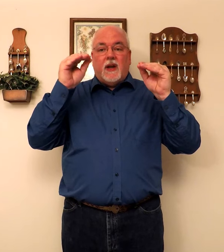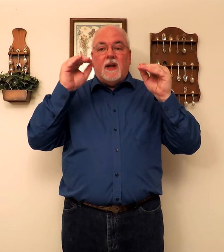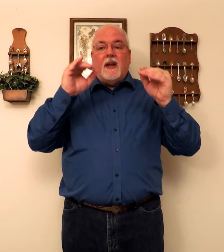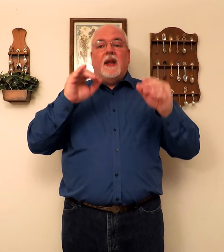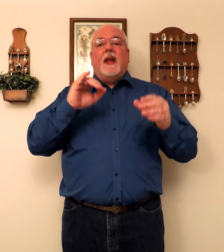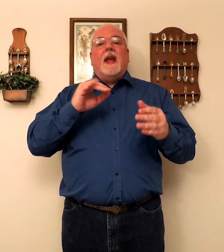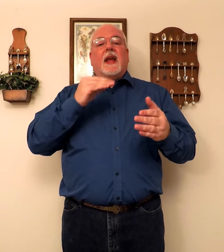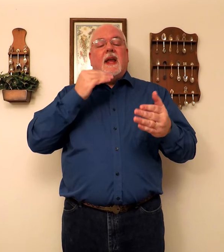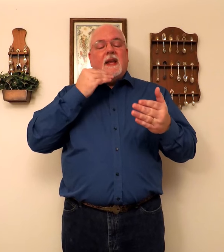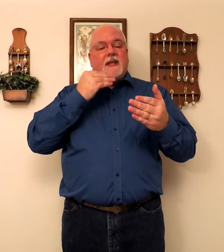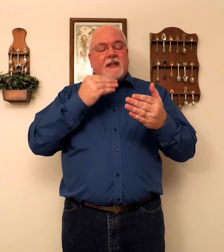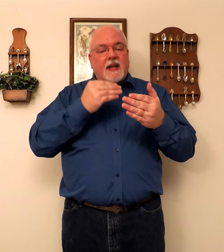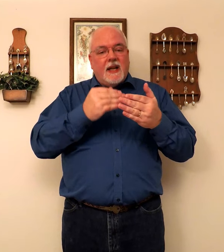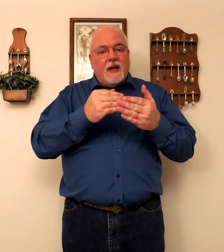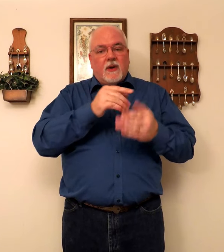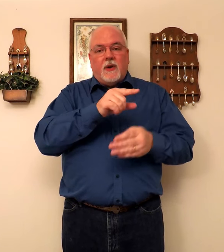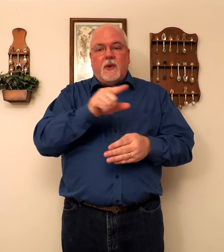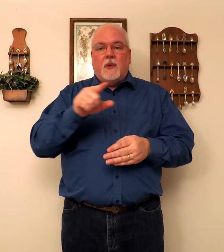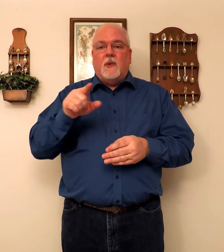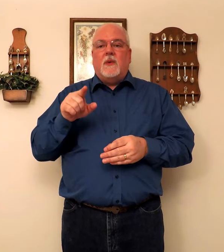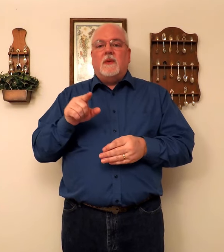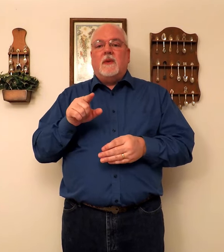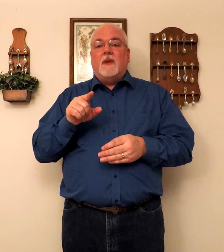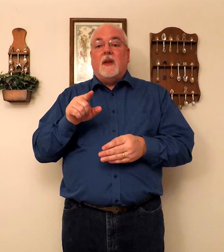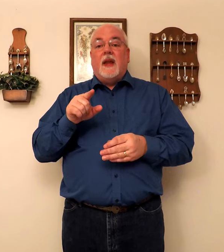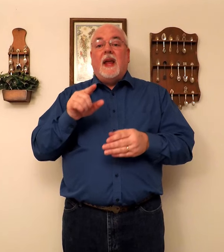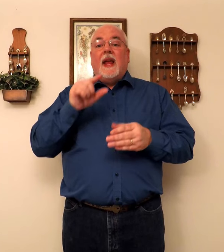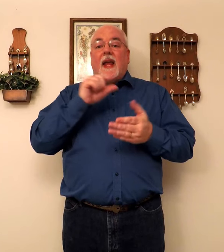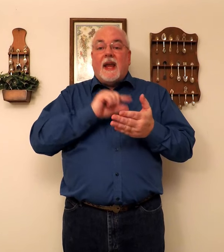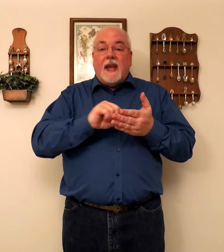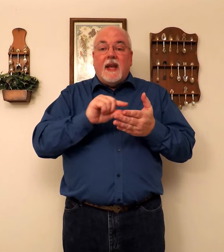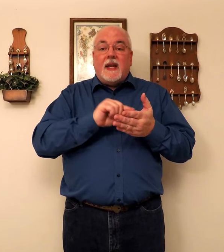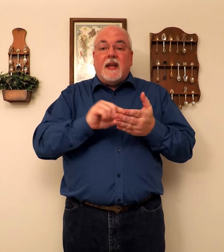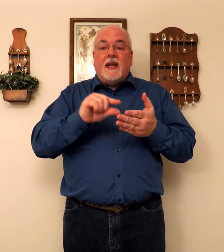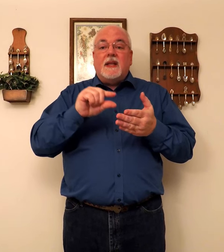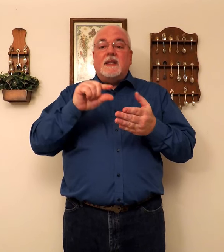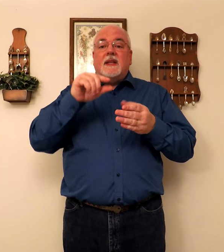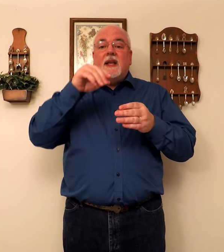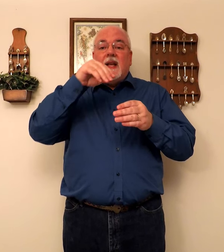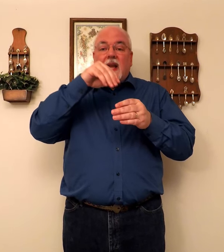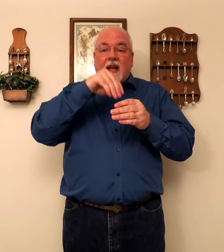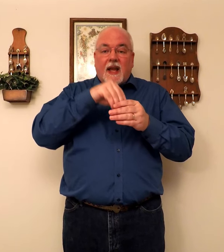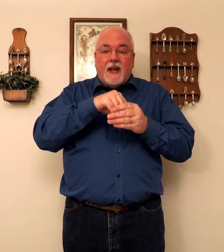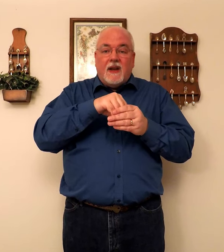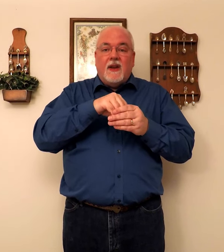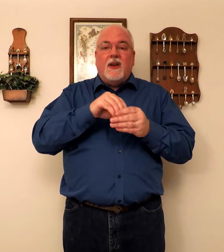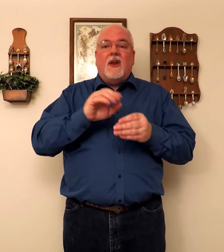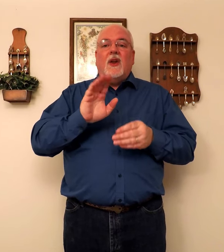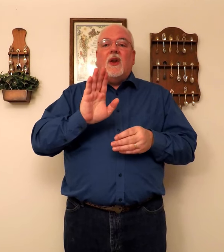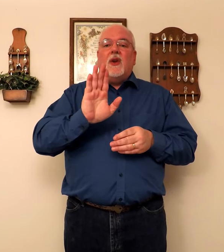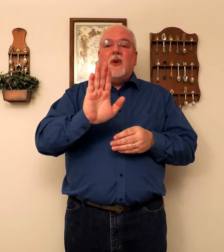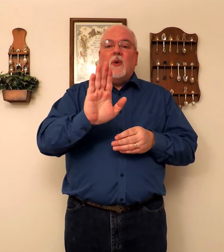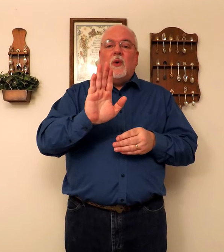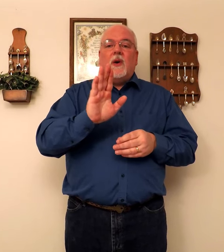is near you. It is in your